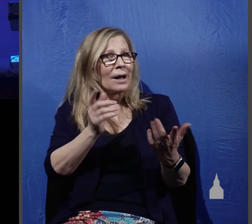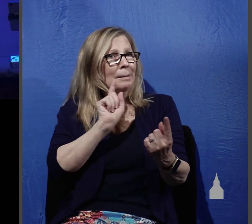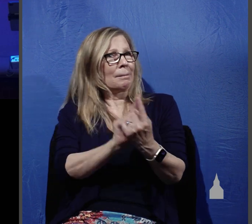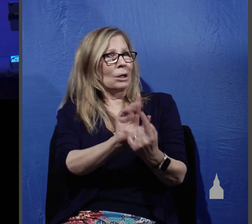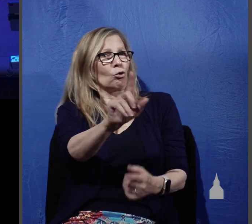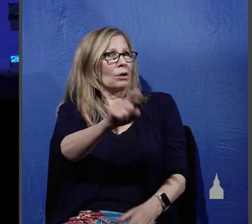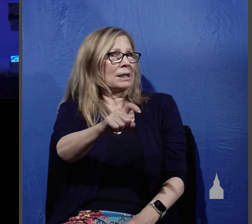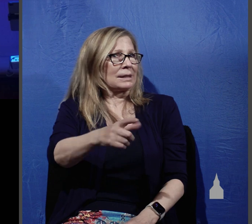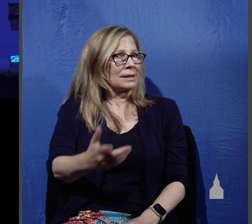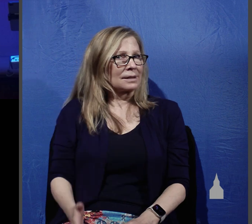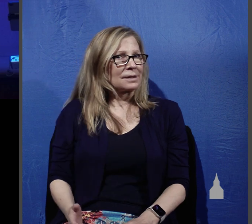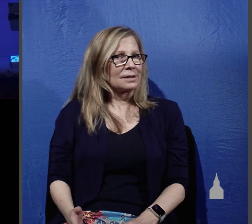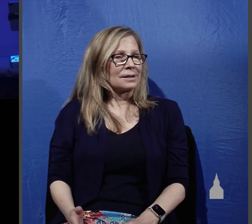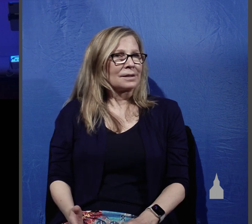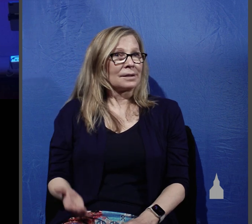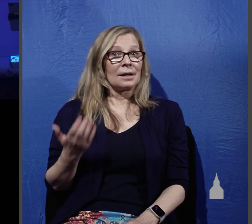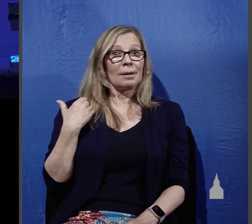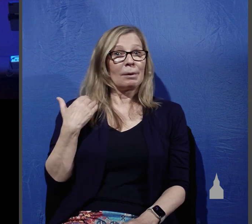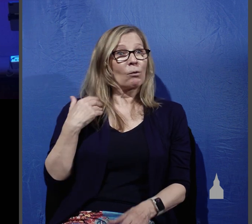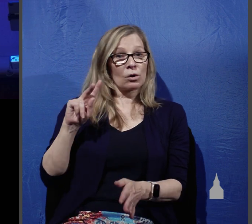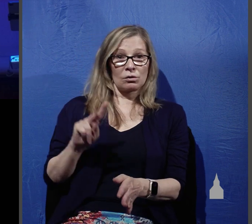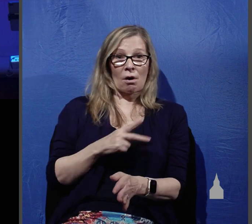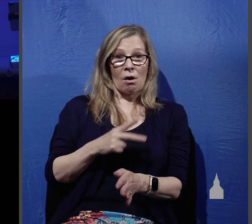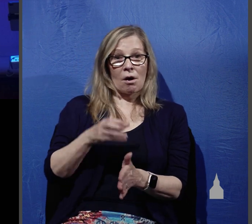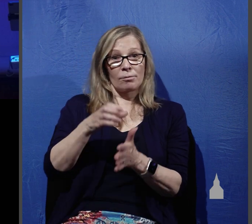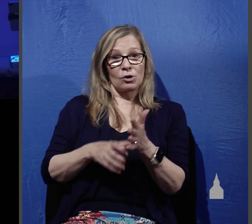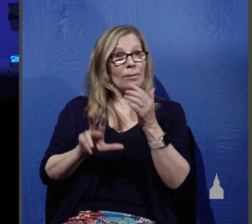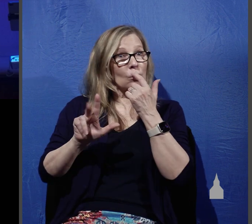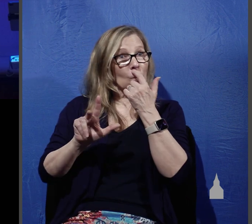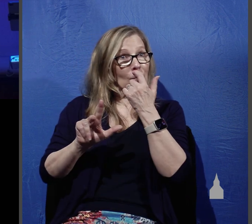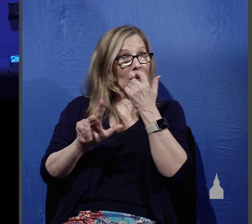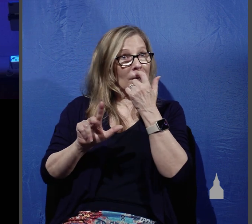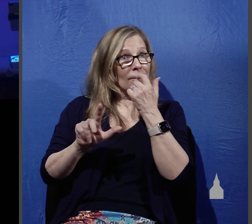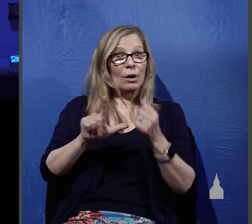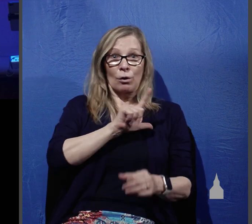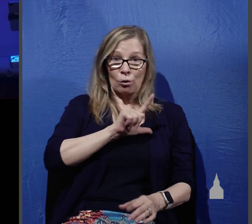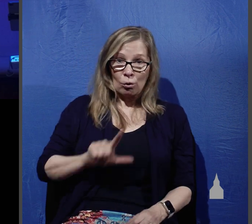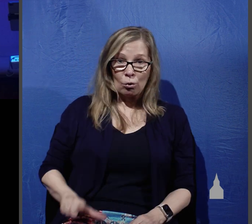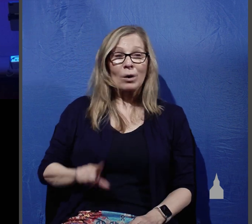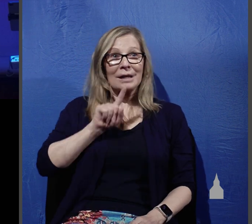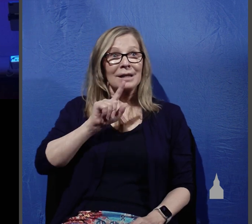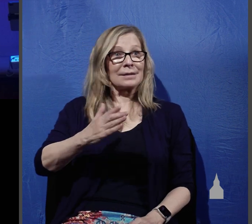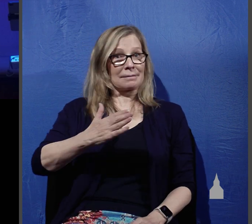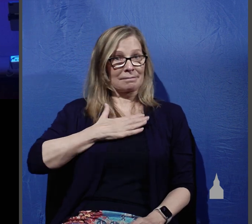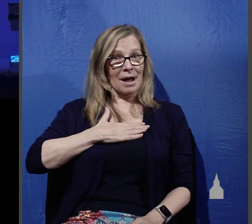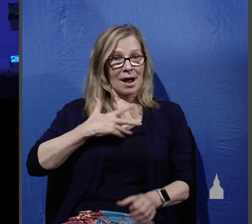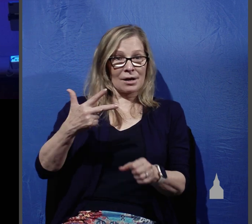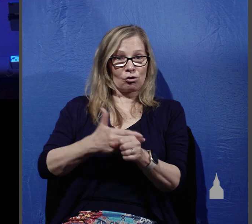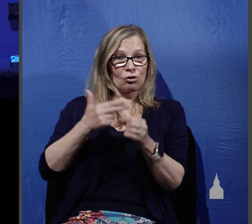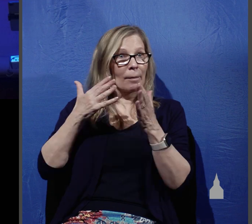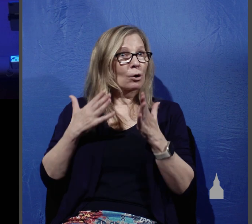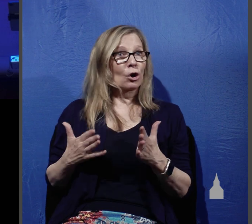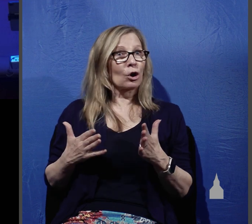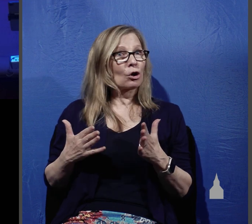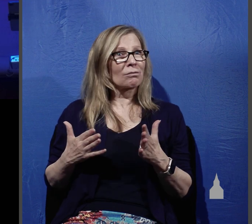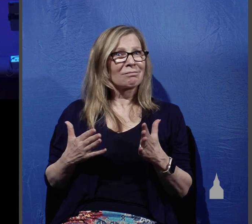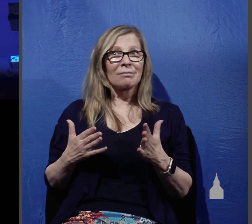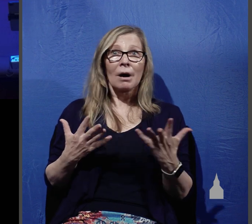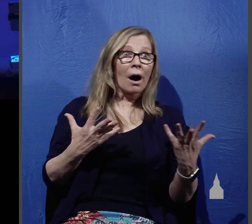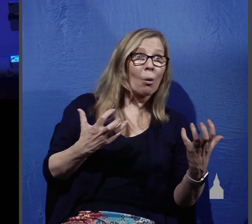why I read to you earlier from Psalm 23 the Lord is my shepherd I shall not want the thought here is